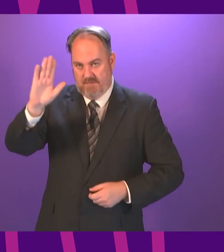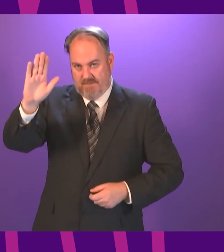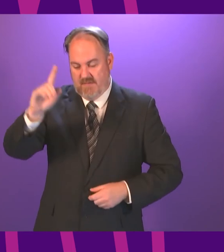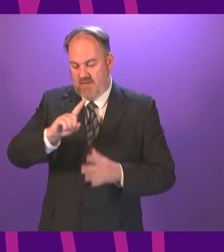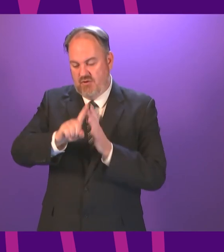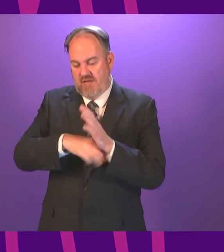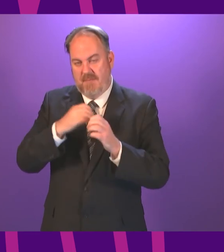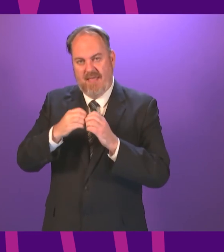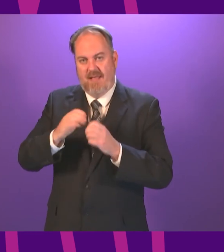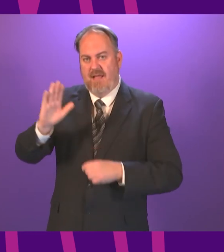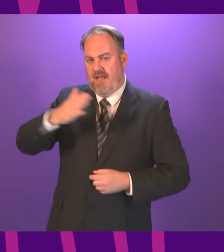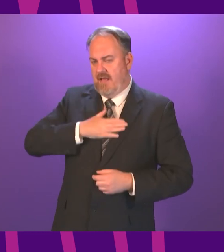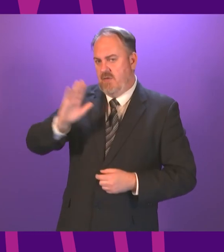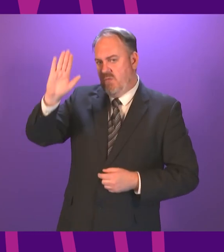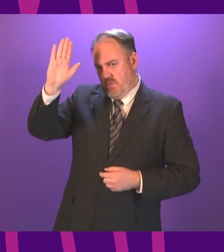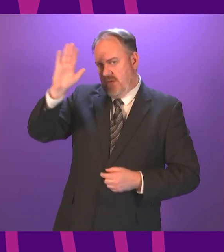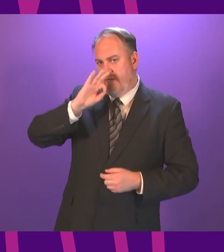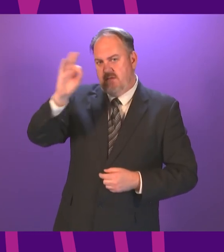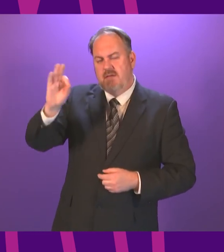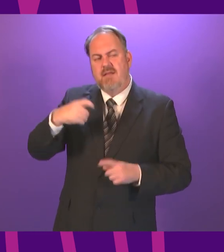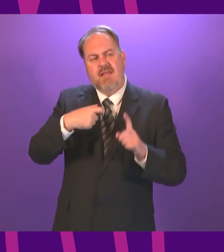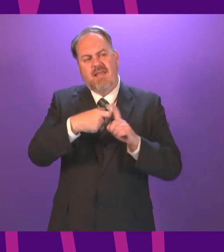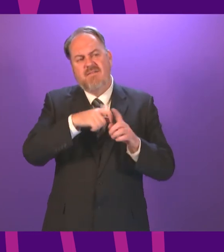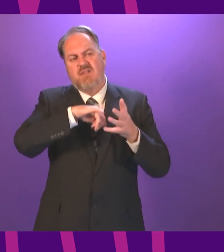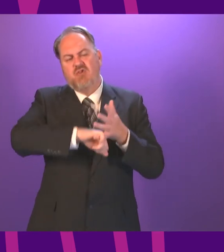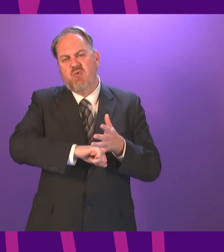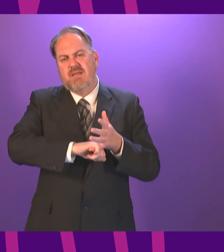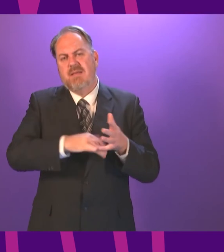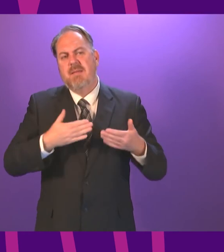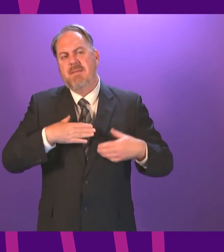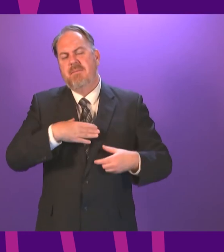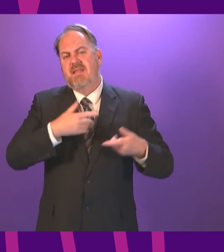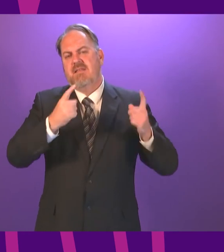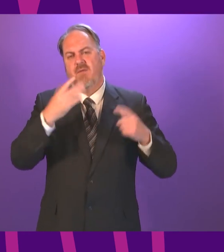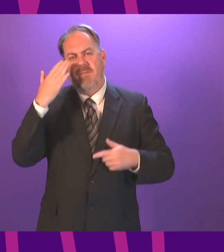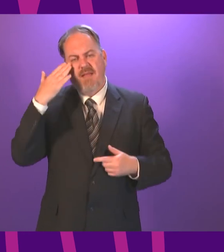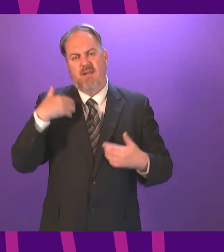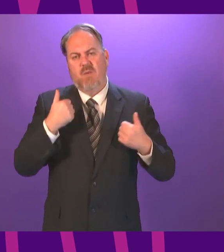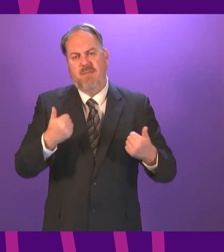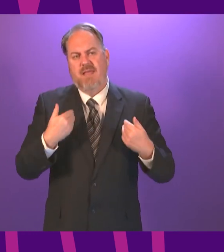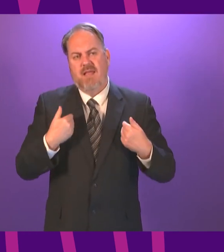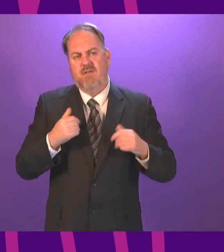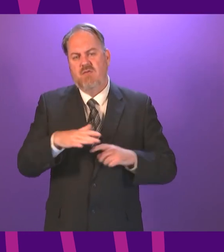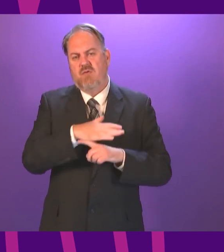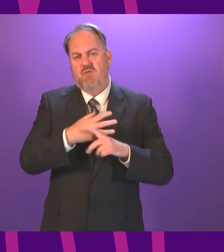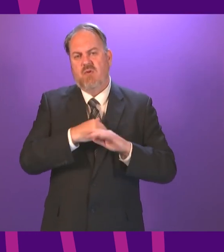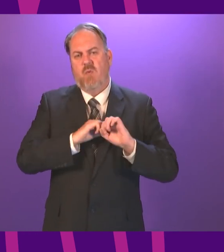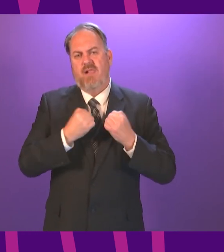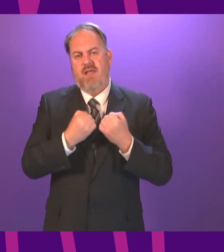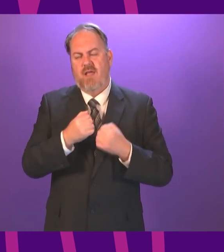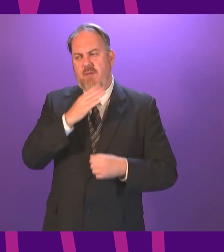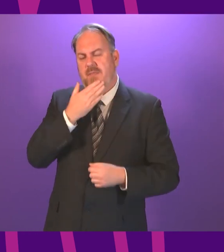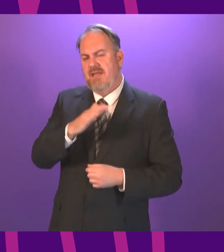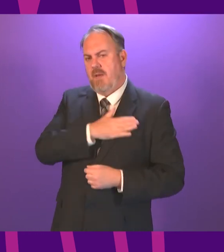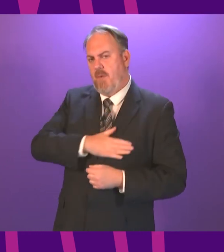On a point of order, would be grateful if Kevin Stewart, Minister for Mental Wellbeing and Social Care, would apologise to the Parliament and